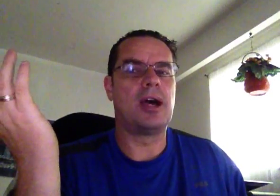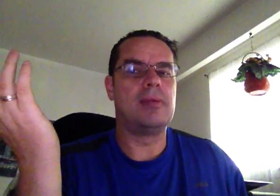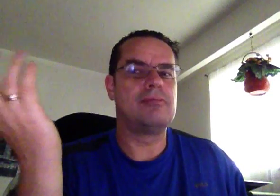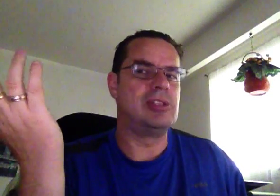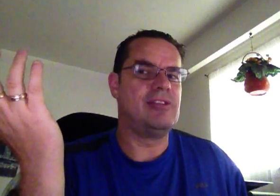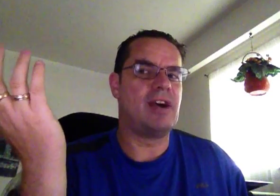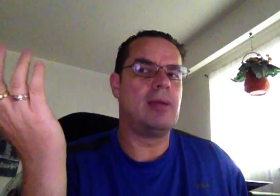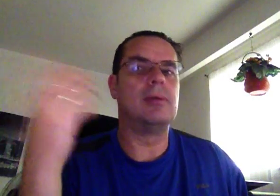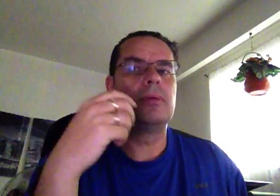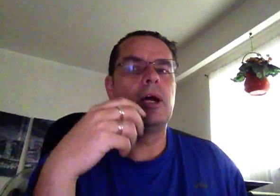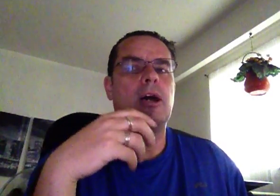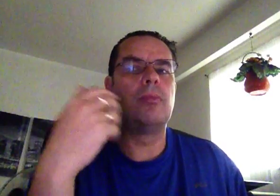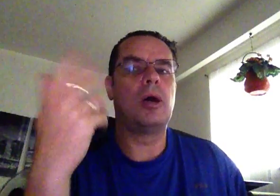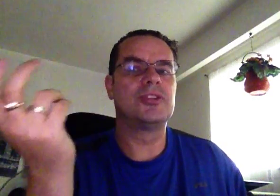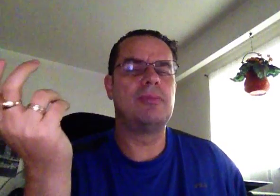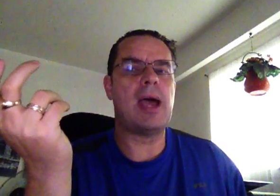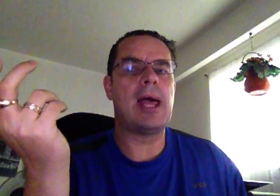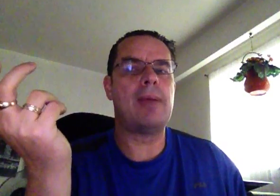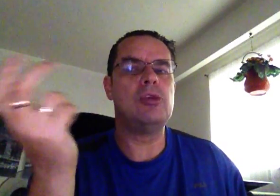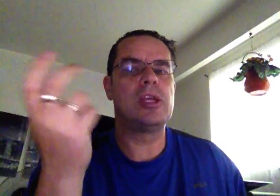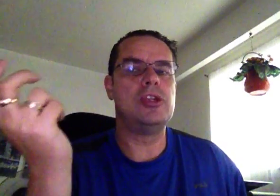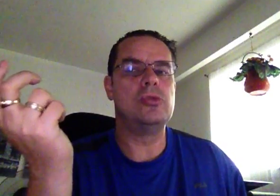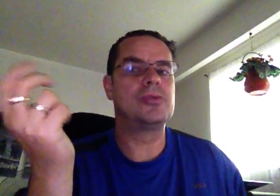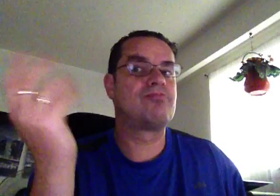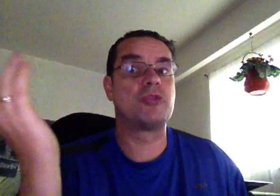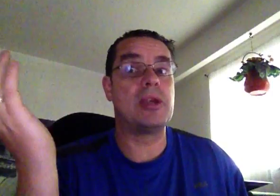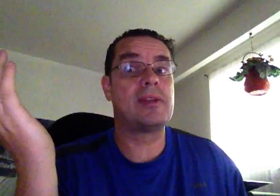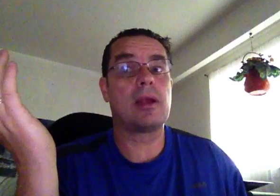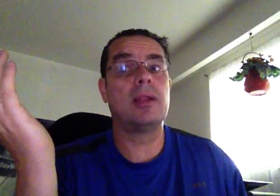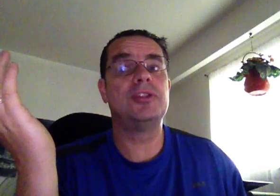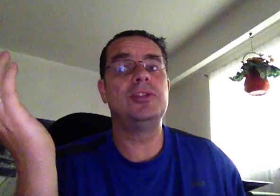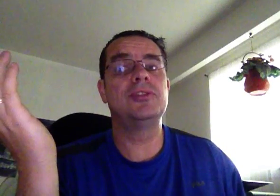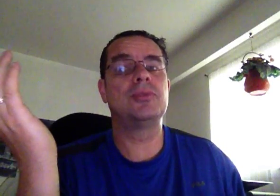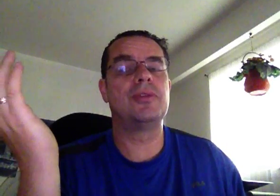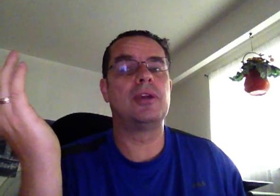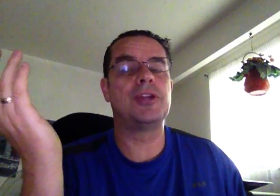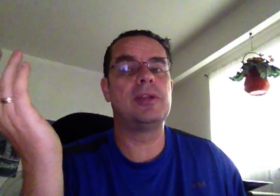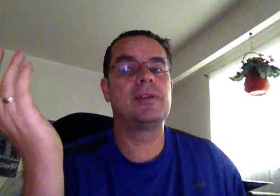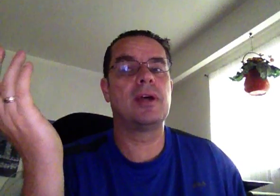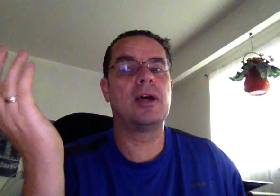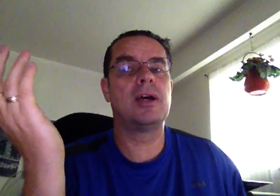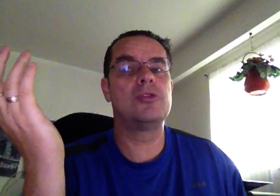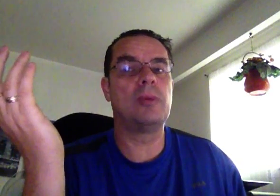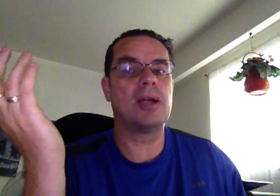not really viable. Also, in MATLAB, you can use trading technologies with their trading toolbox.